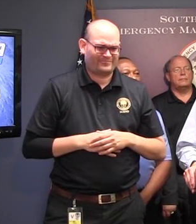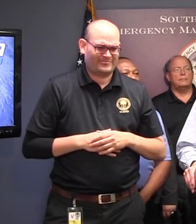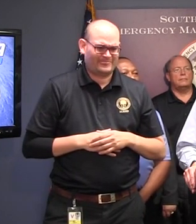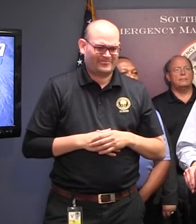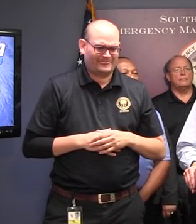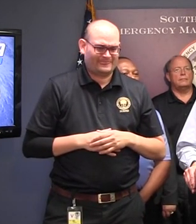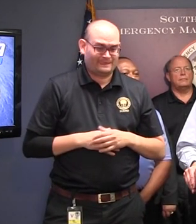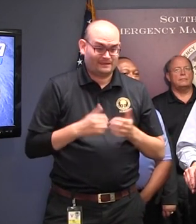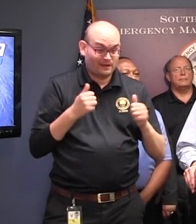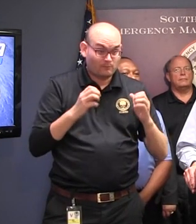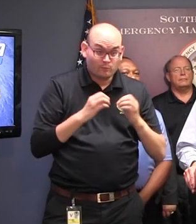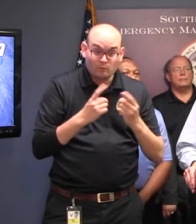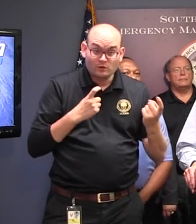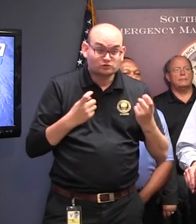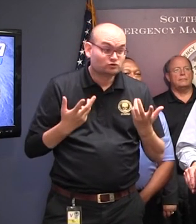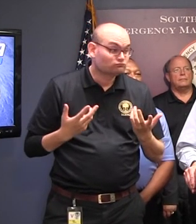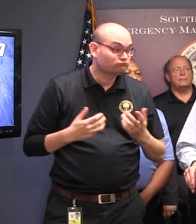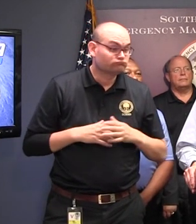Any more questions?